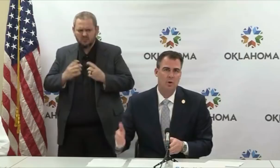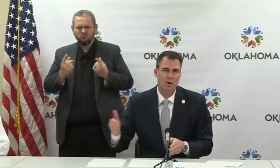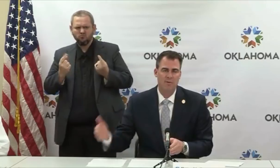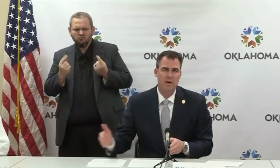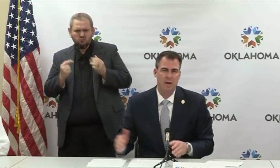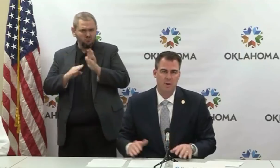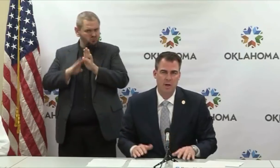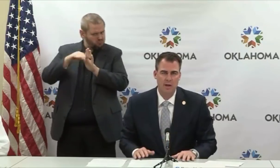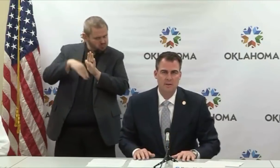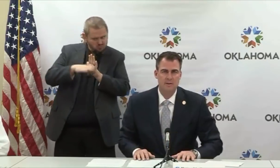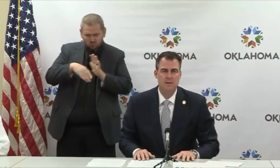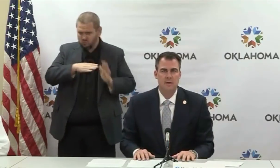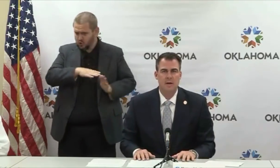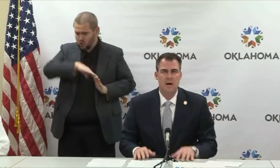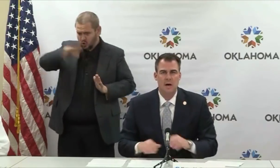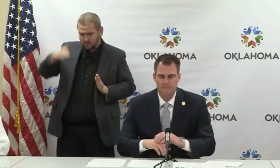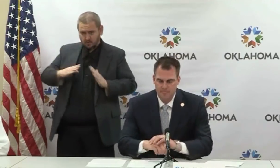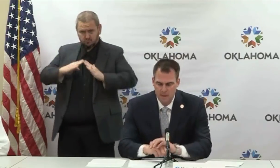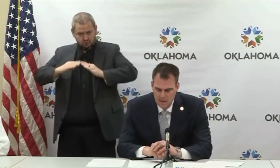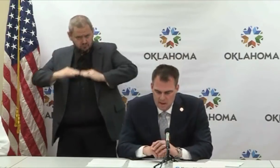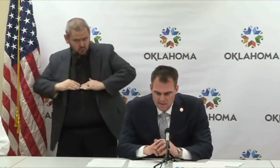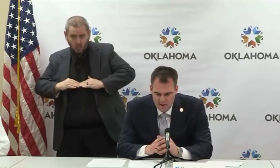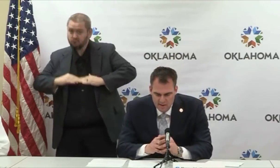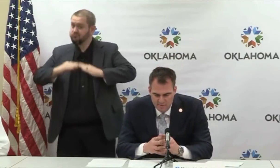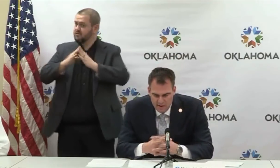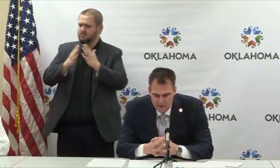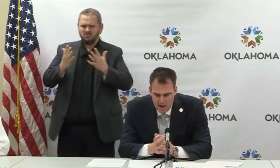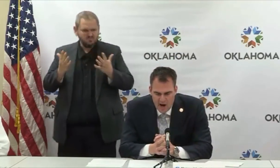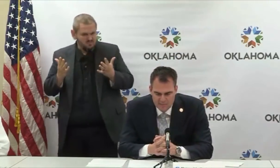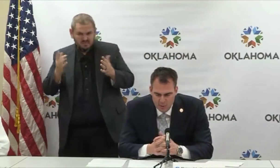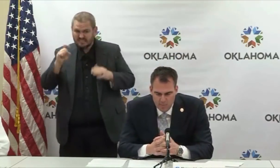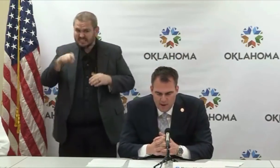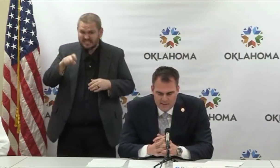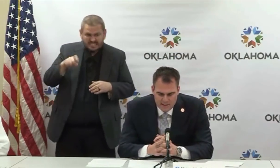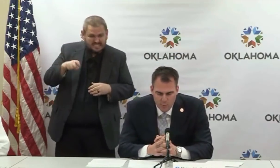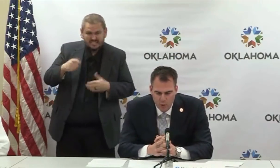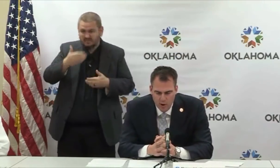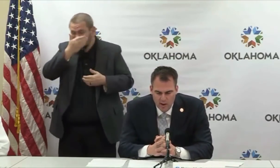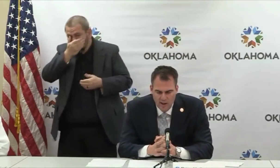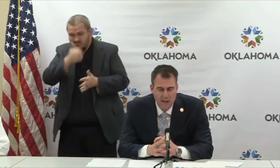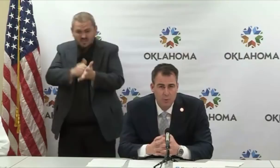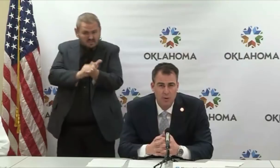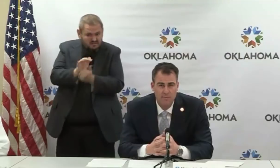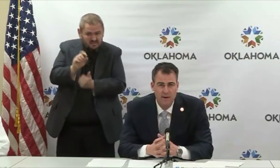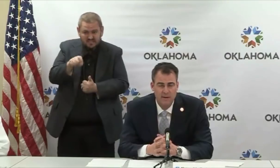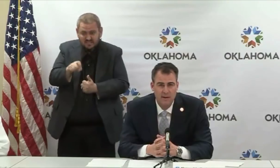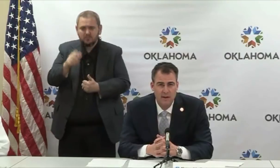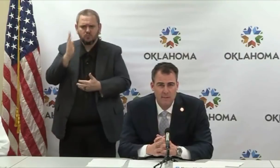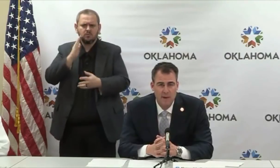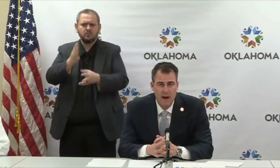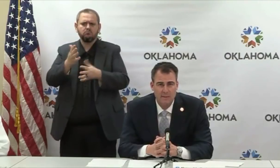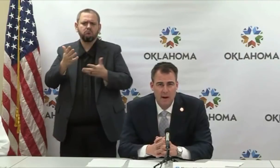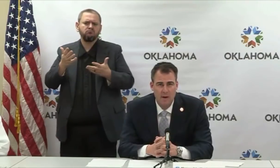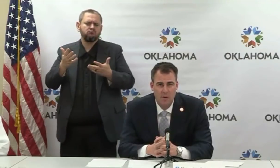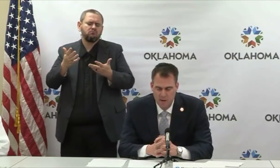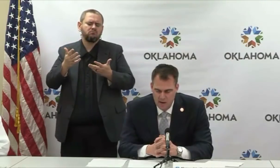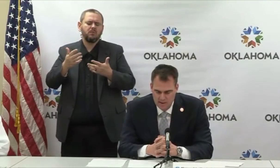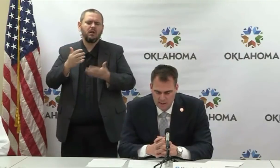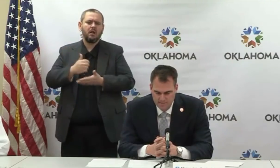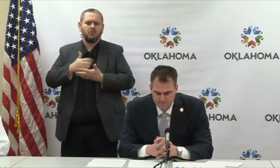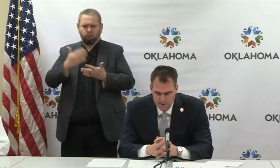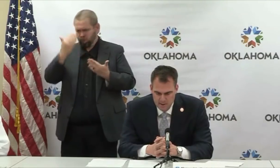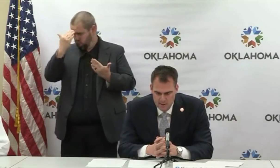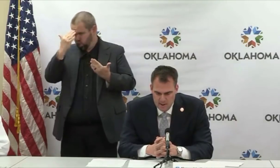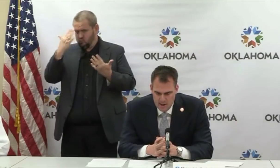ICU, our ventilator needs, in the hospital capacity that we're going to need as we're affected and impacted by COVID